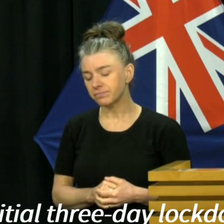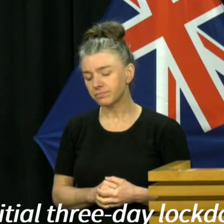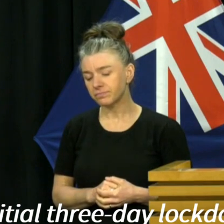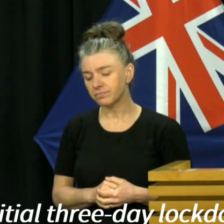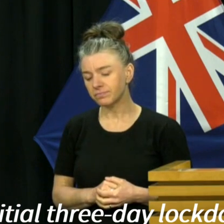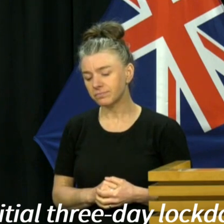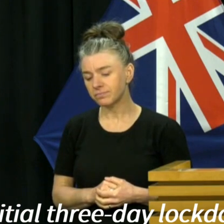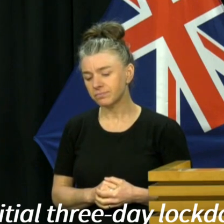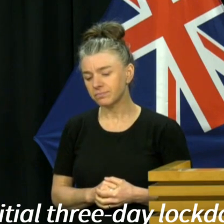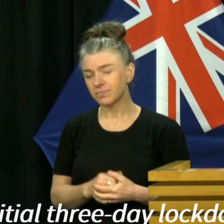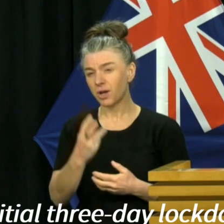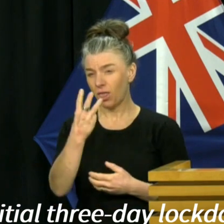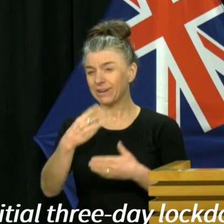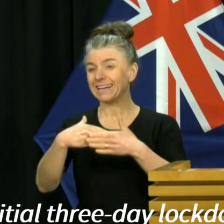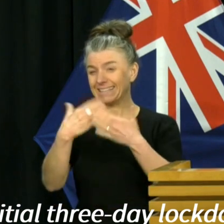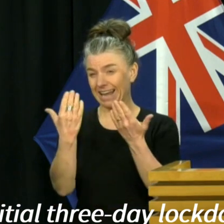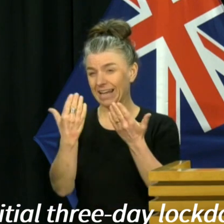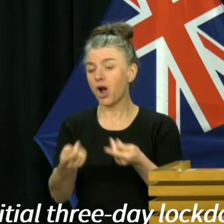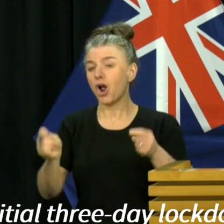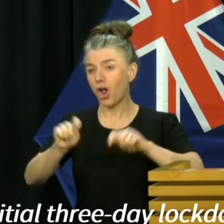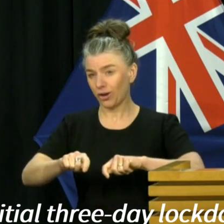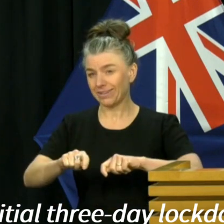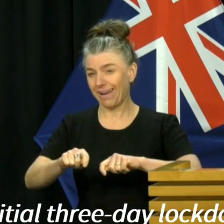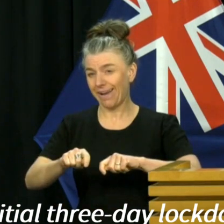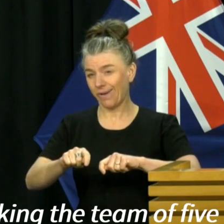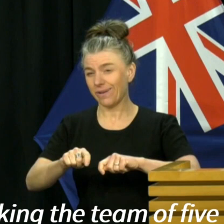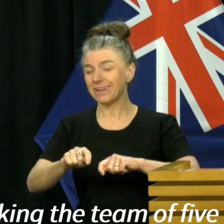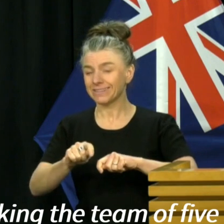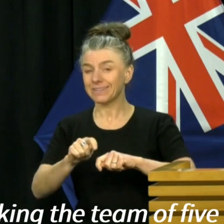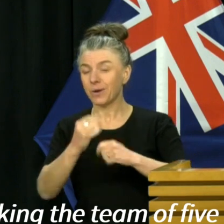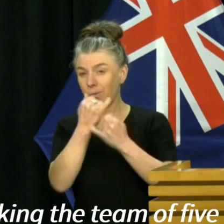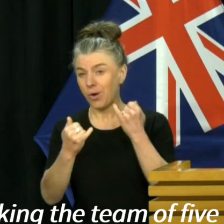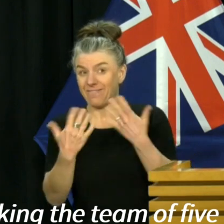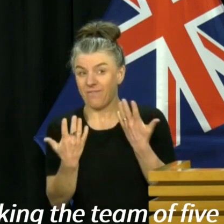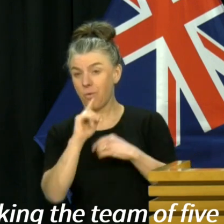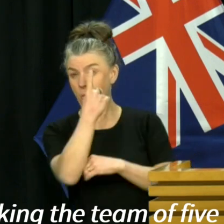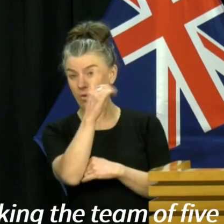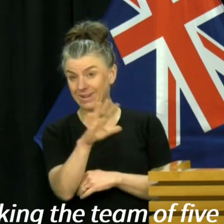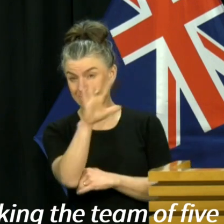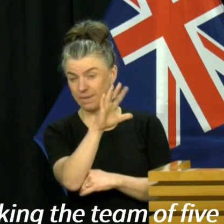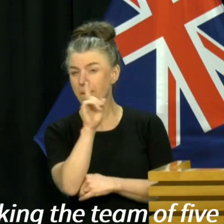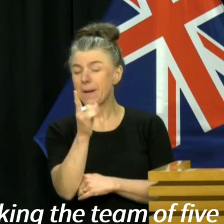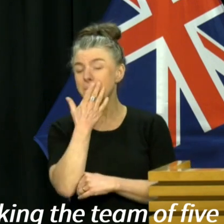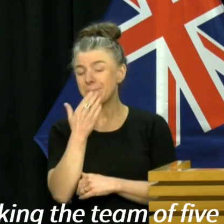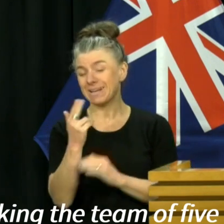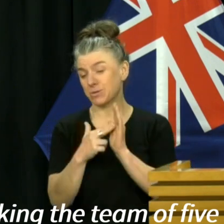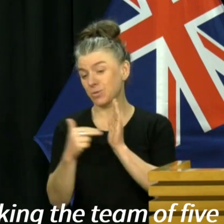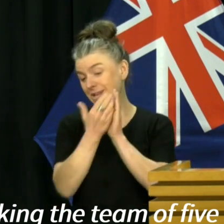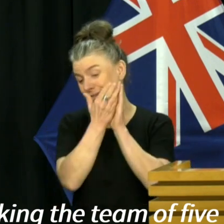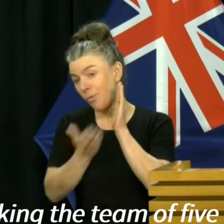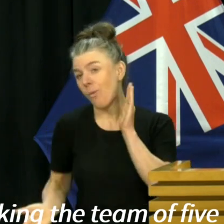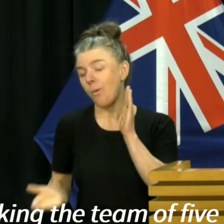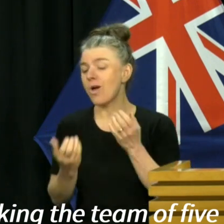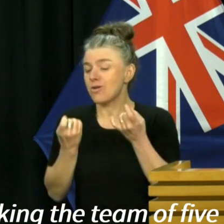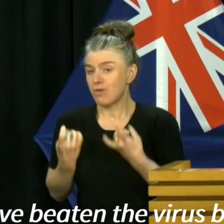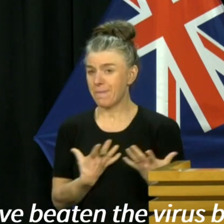While this initial three-day lockdown will mainly affect the Auckland region, I am asking the team of five million to stand ready again as